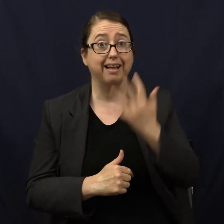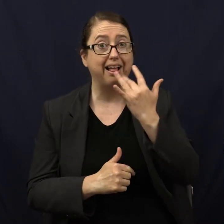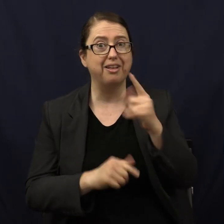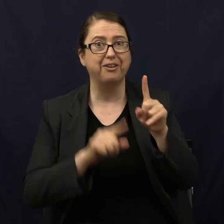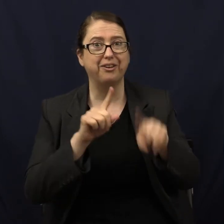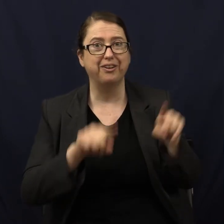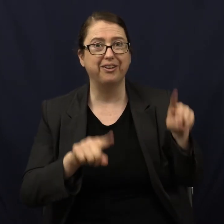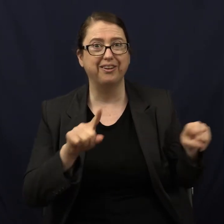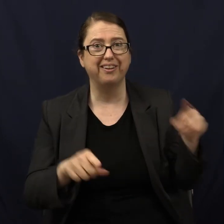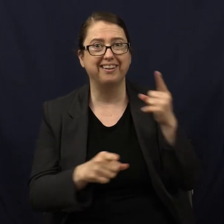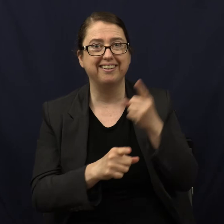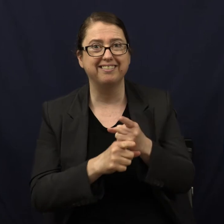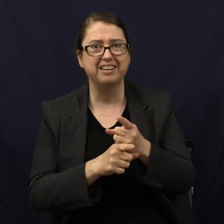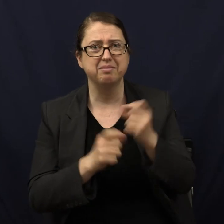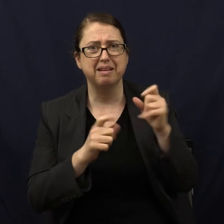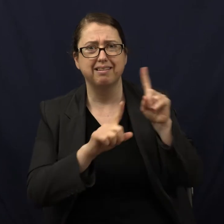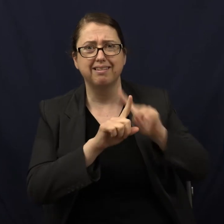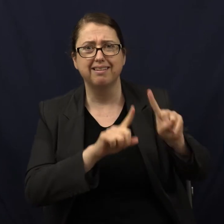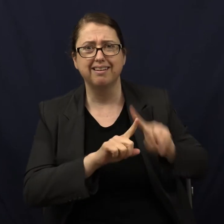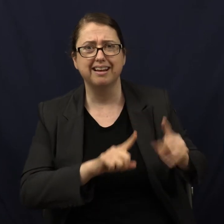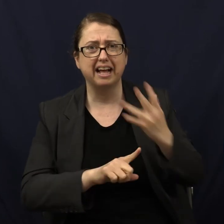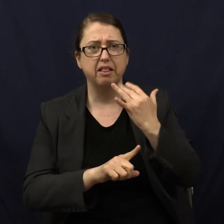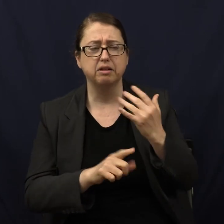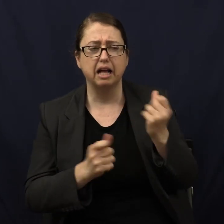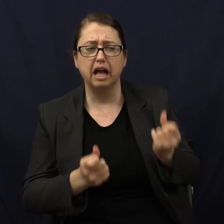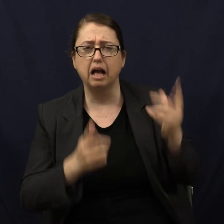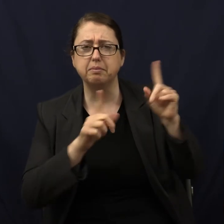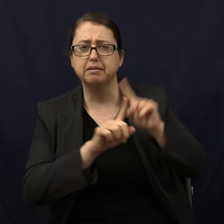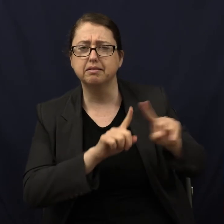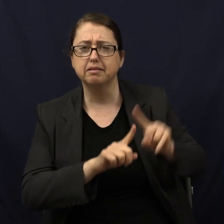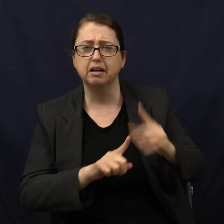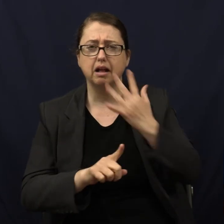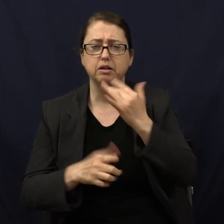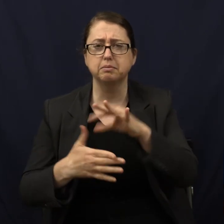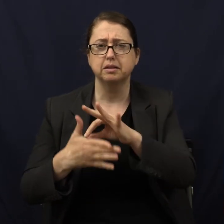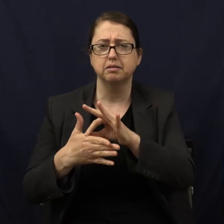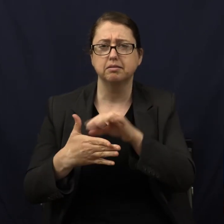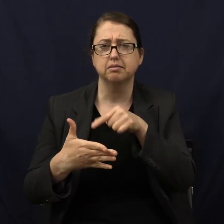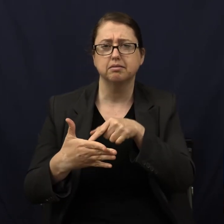Color, right? The variety of color. How many different colors does meat?